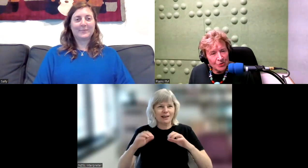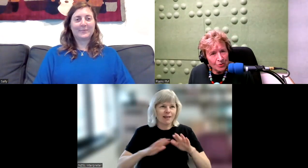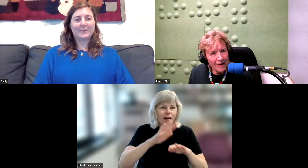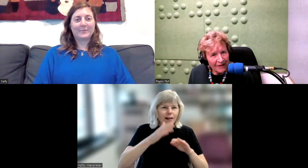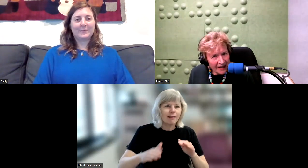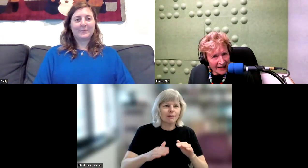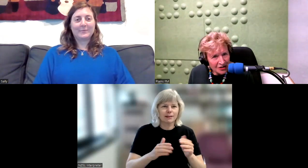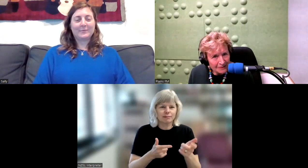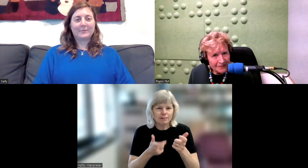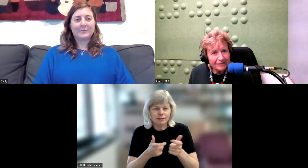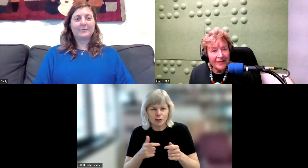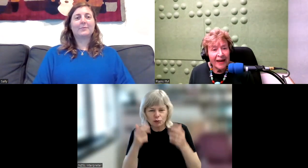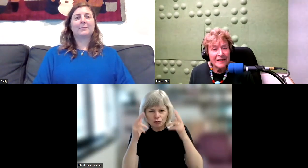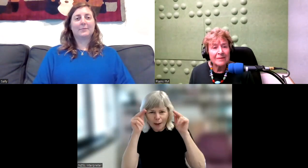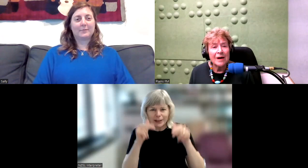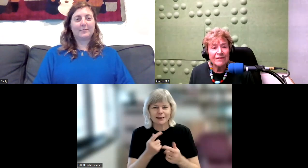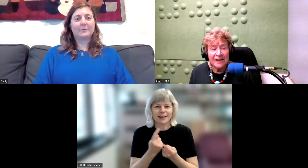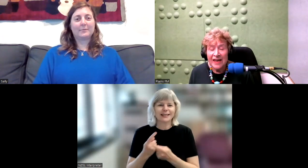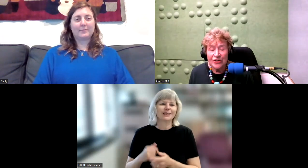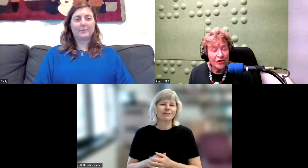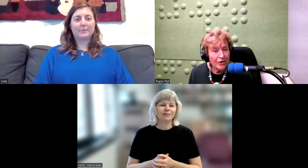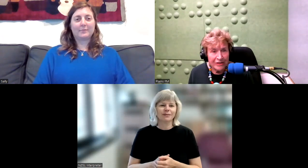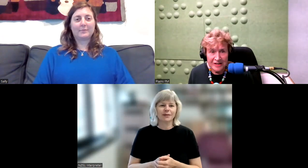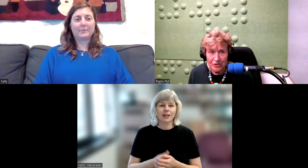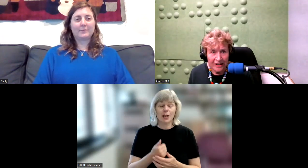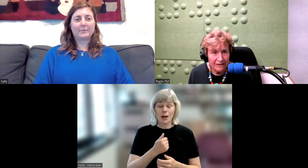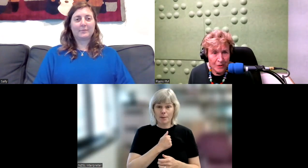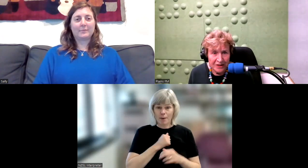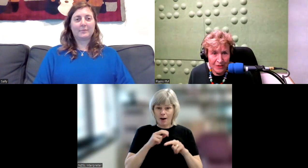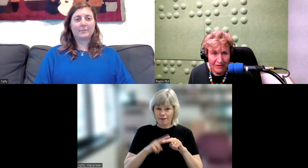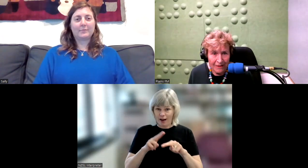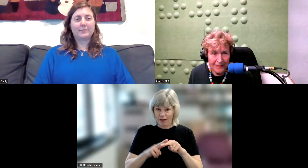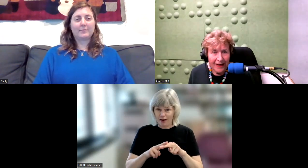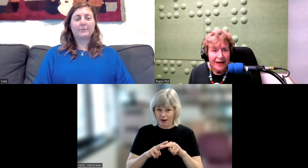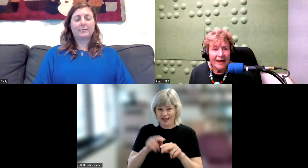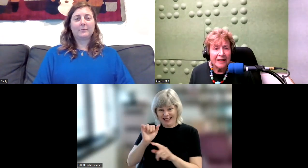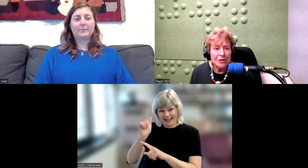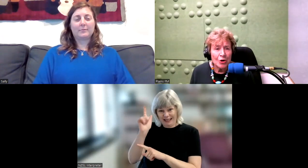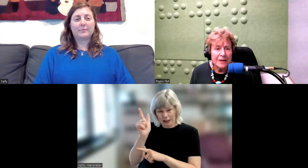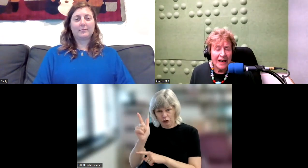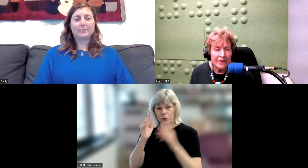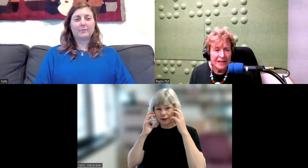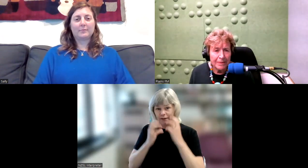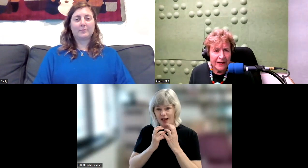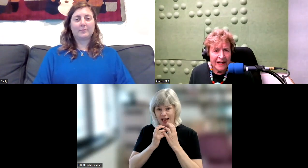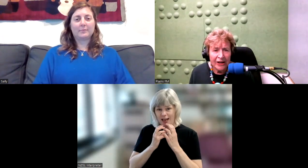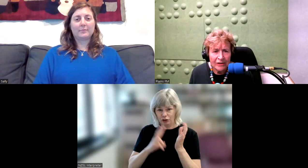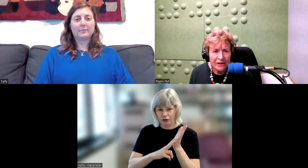taught by Van Ash. And my father had no residual hearing whatsoever. And he told me how he had a big hearing